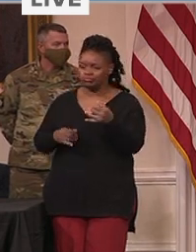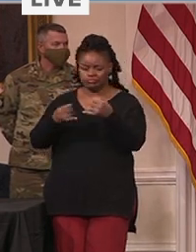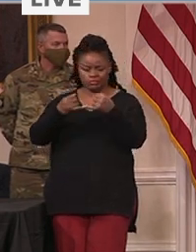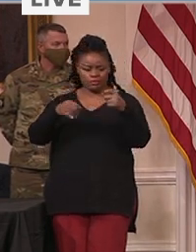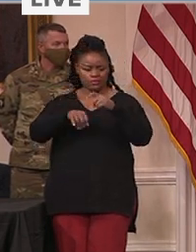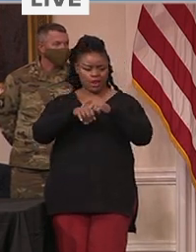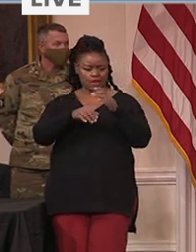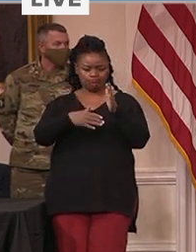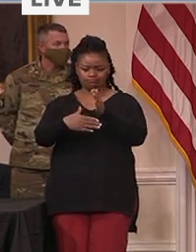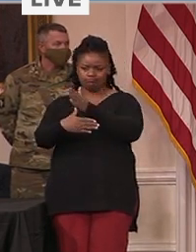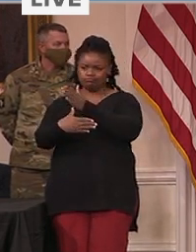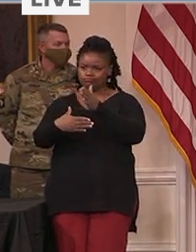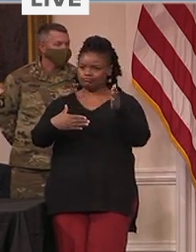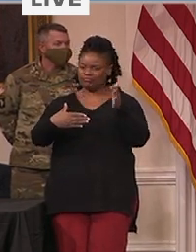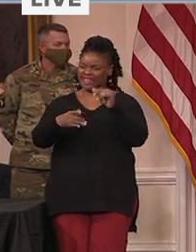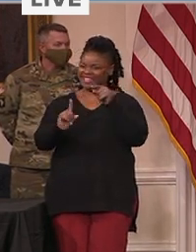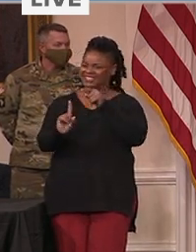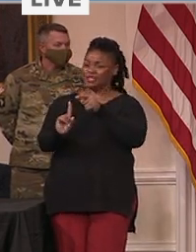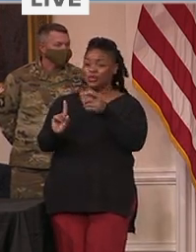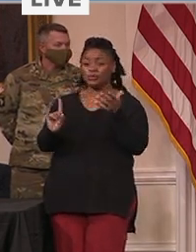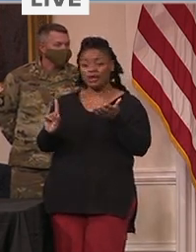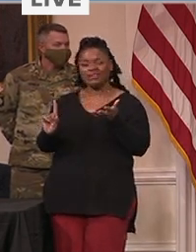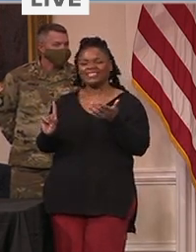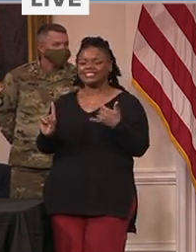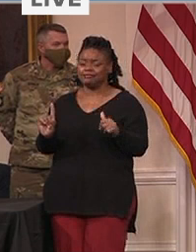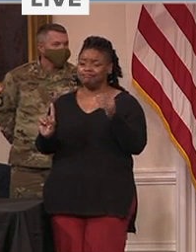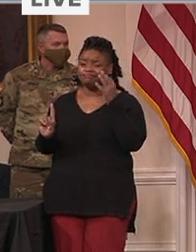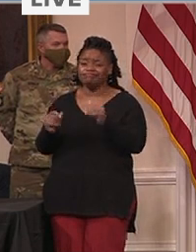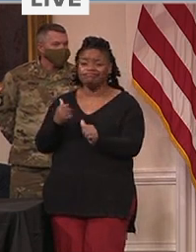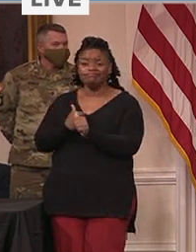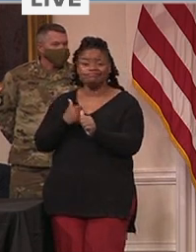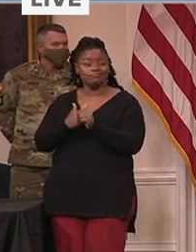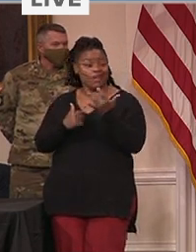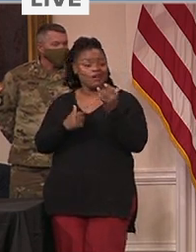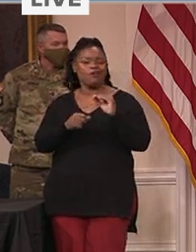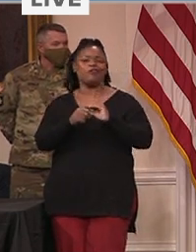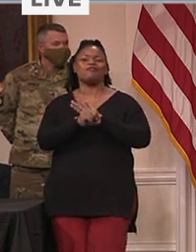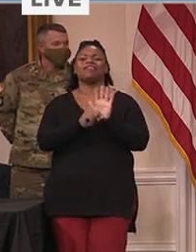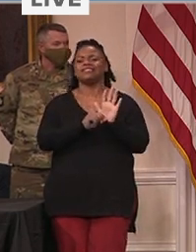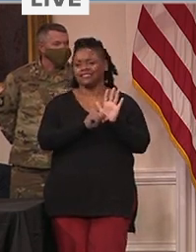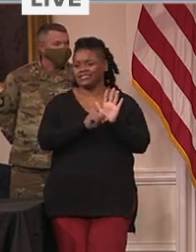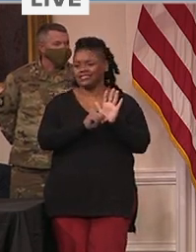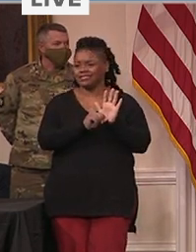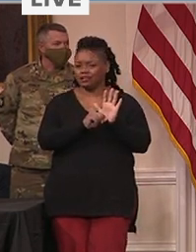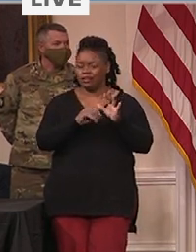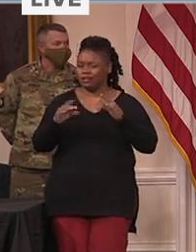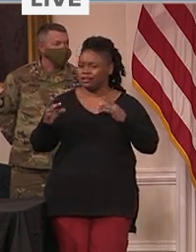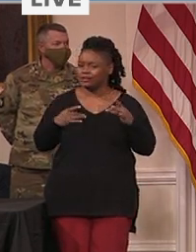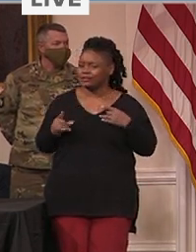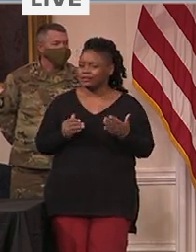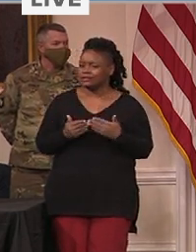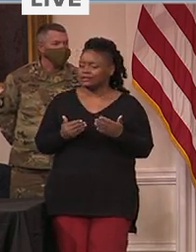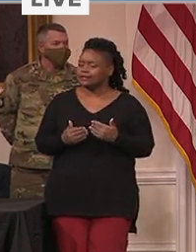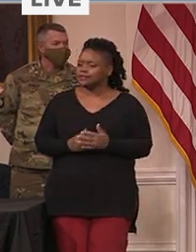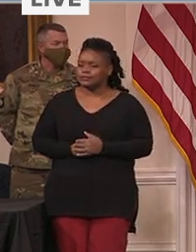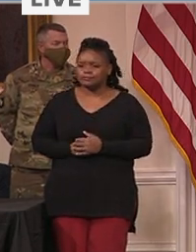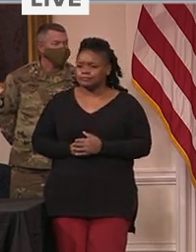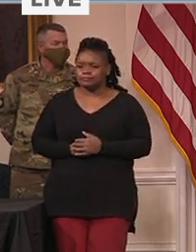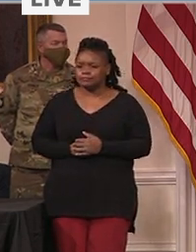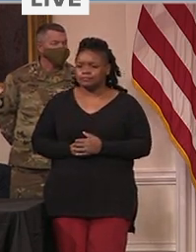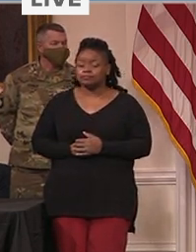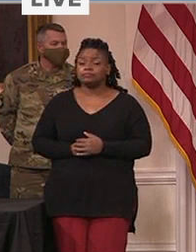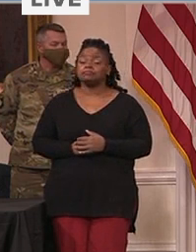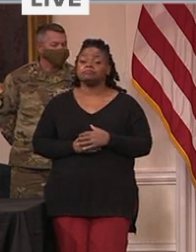threat to our state and our nation. While the initial launch of vaccine distributions